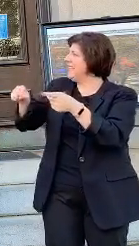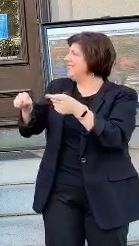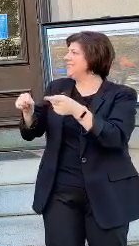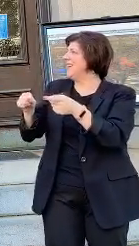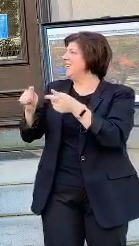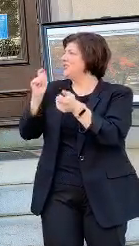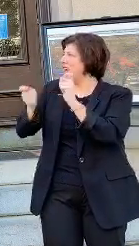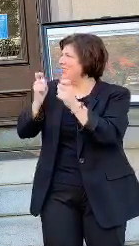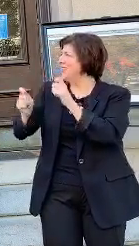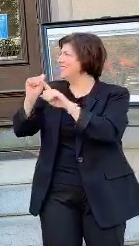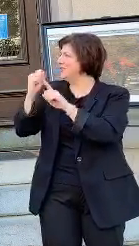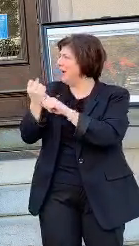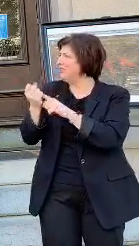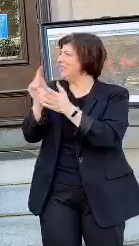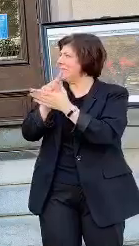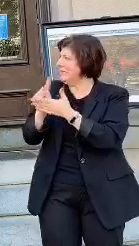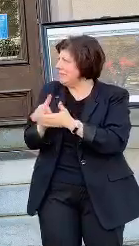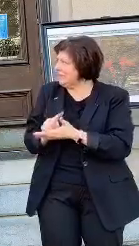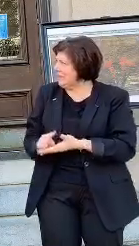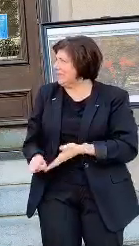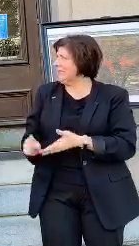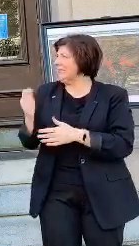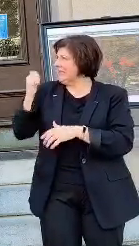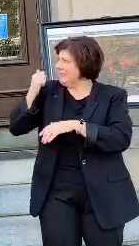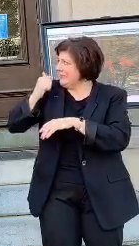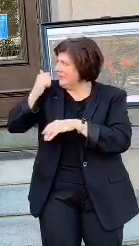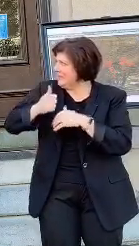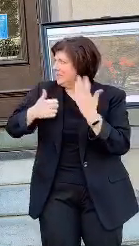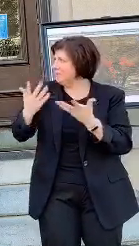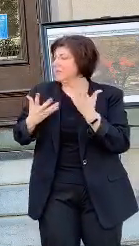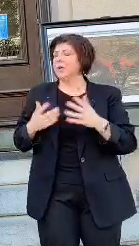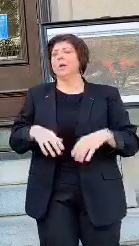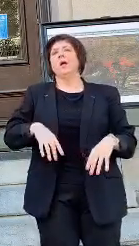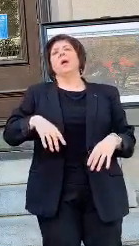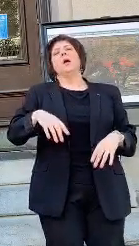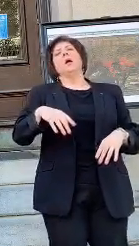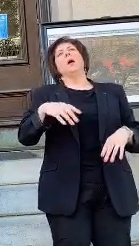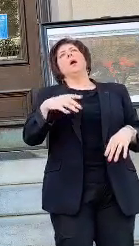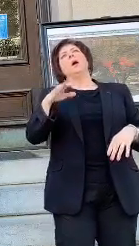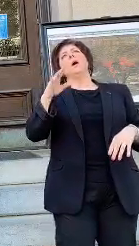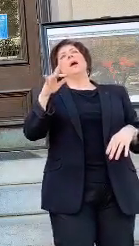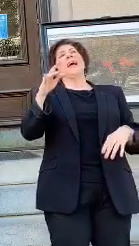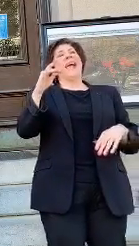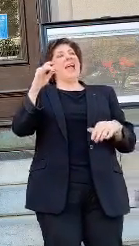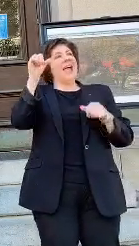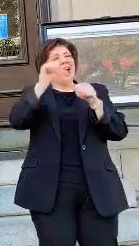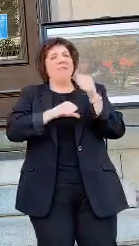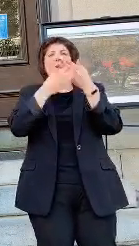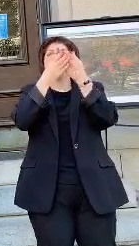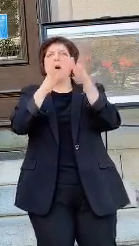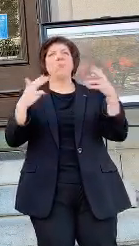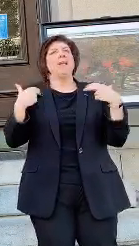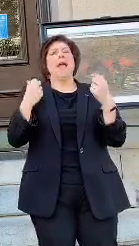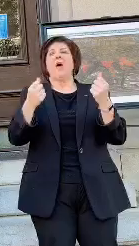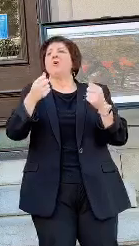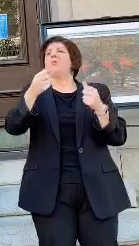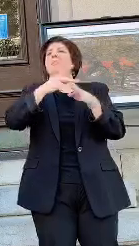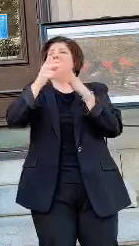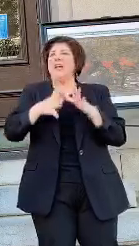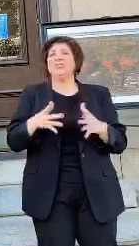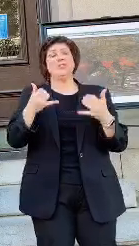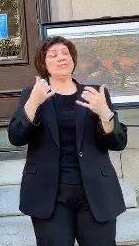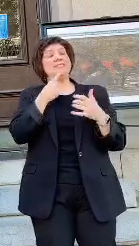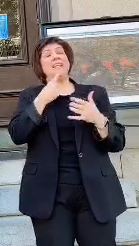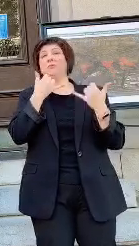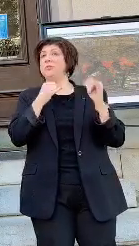or is it going to be expected to Well, every public health professional says that we're still climbing